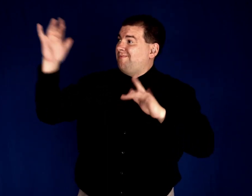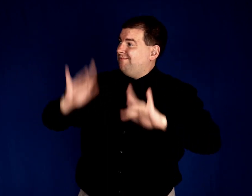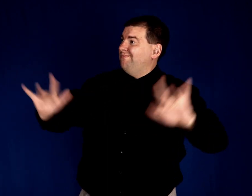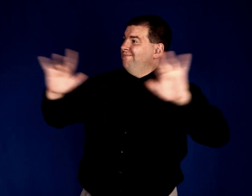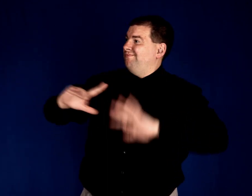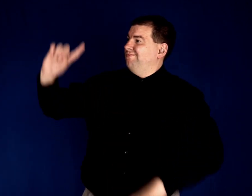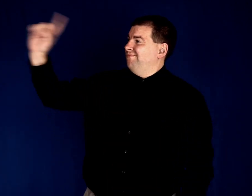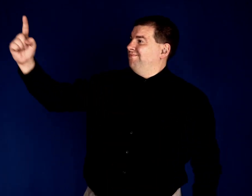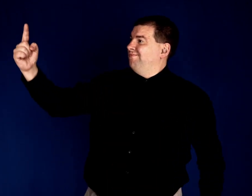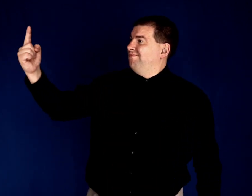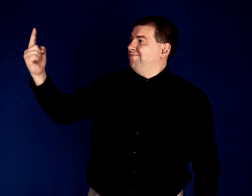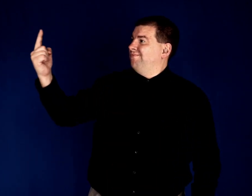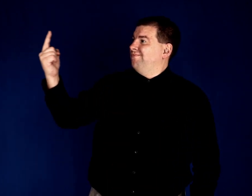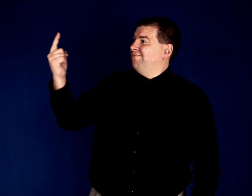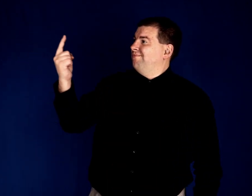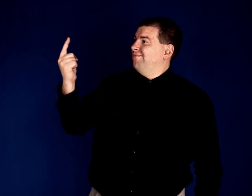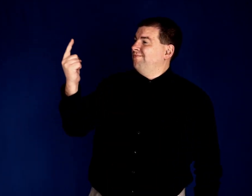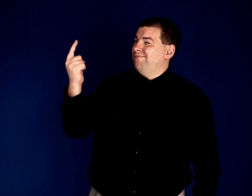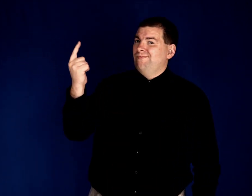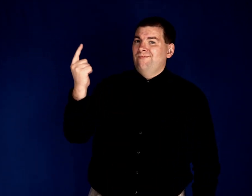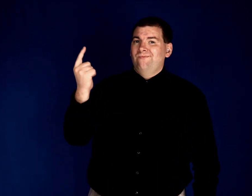walked in